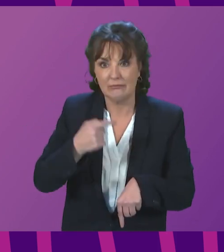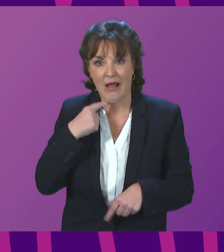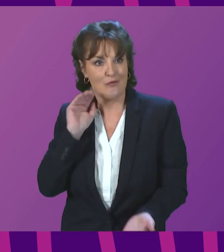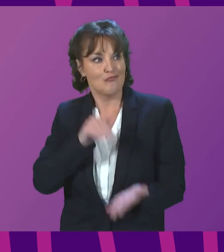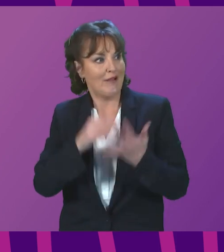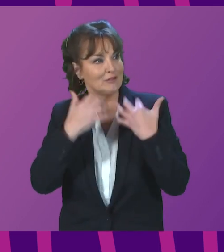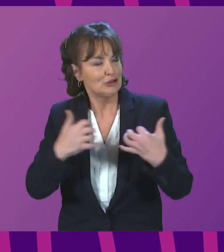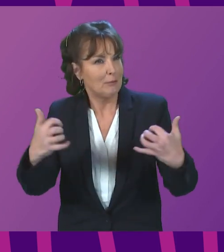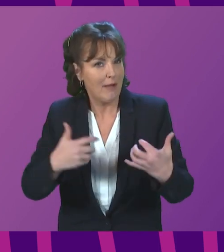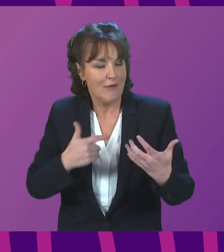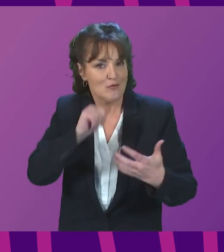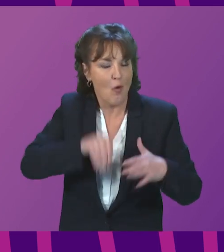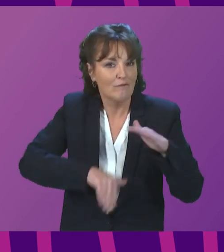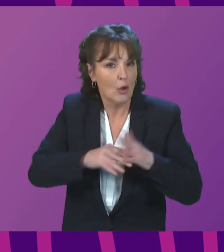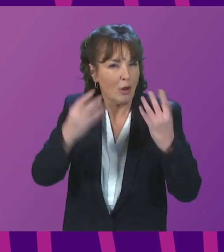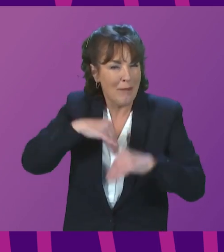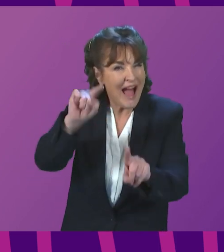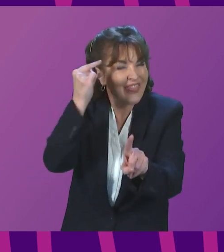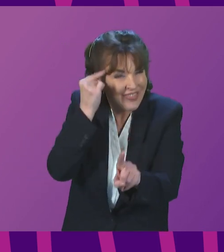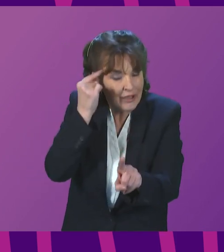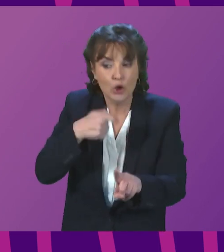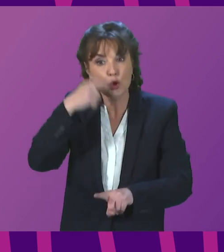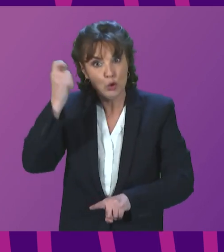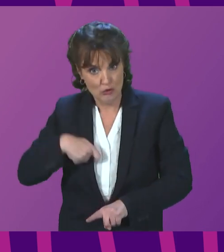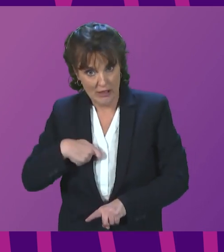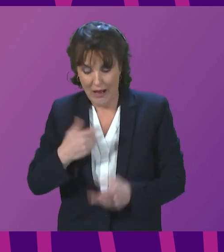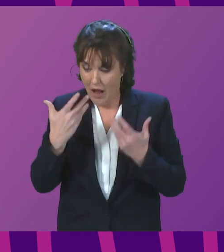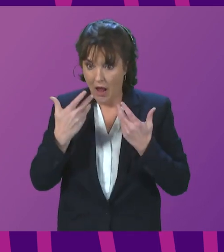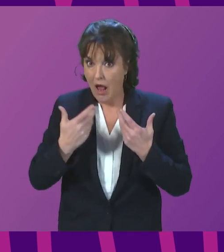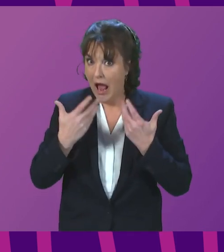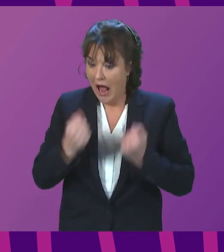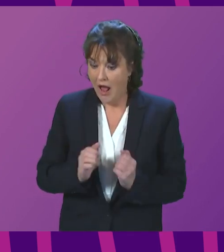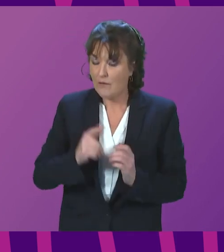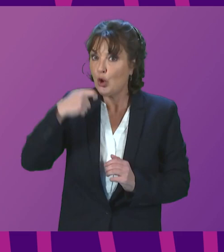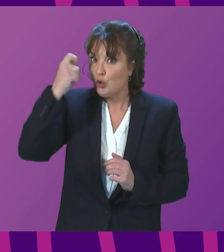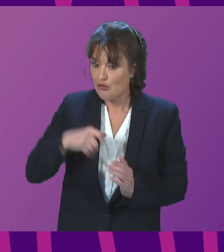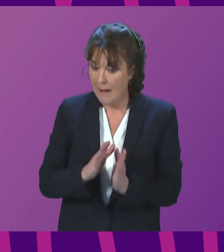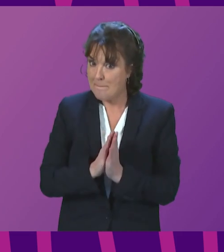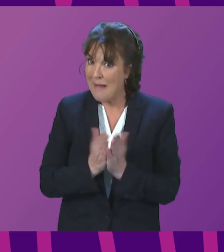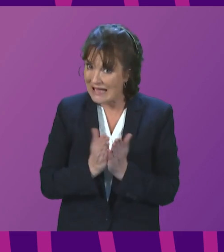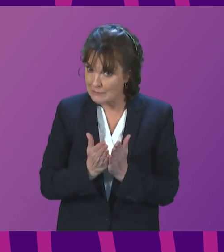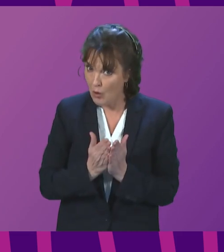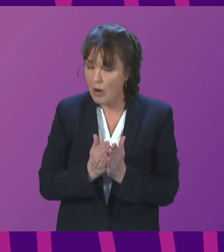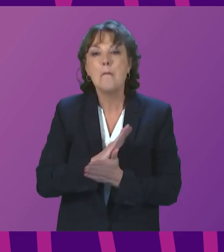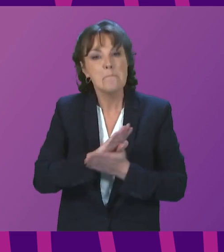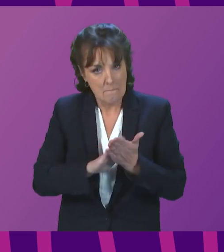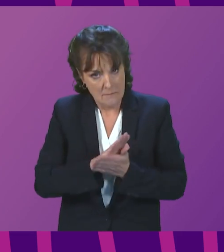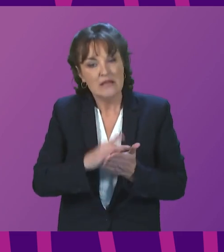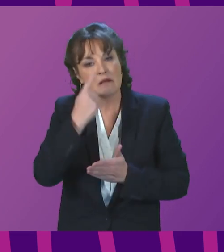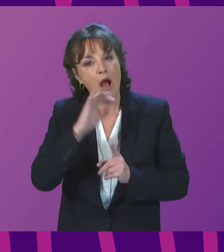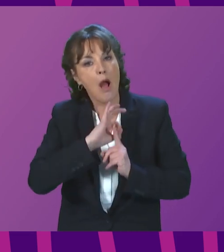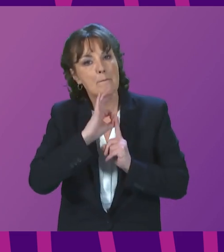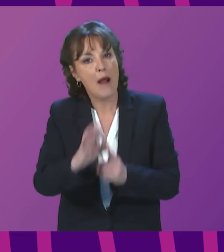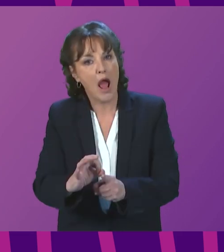of the details of it. As I understand it, Ukrainians with a Ukrainian passport will be able now to apply for a visa,